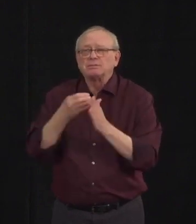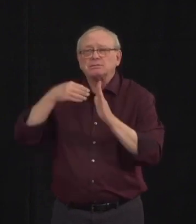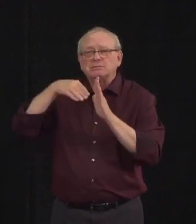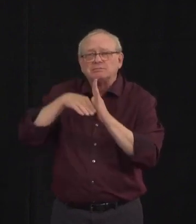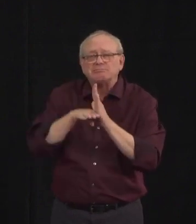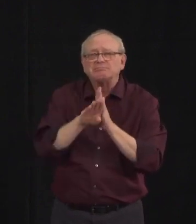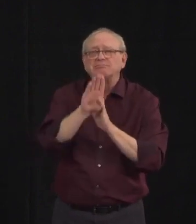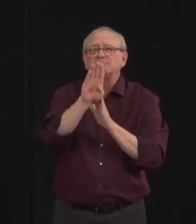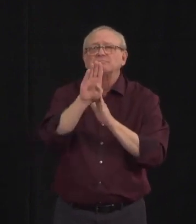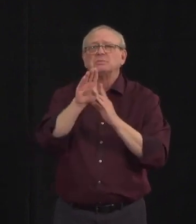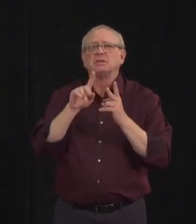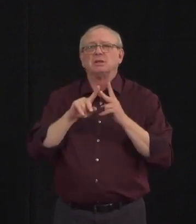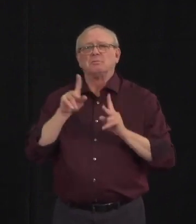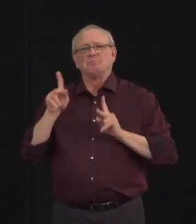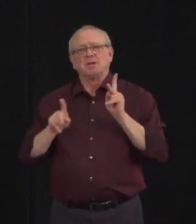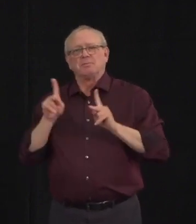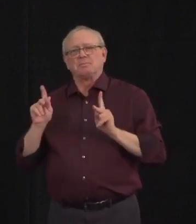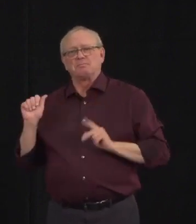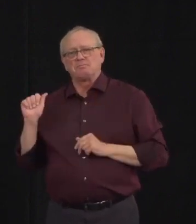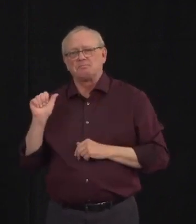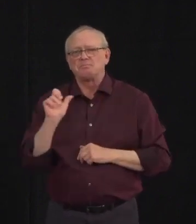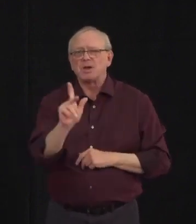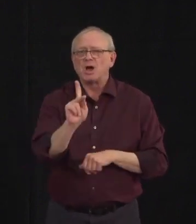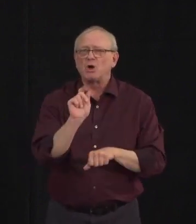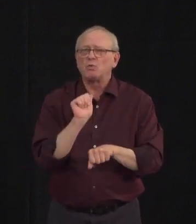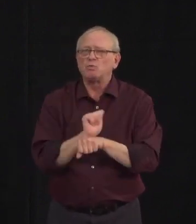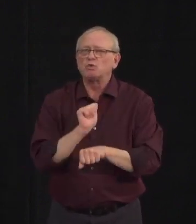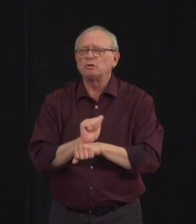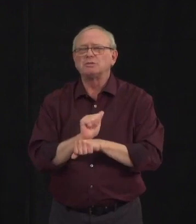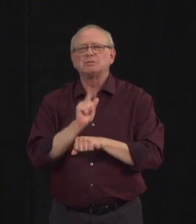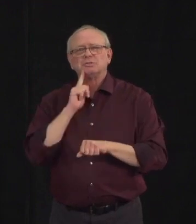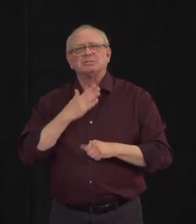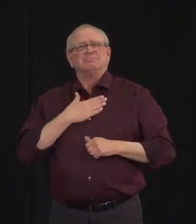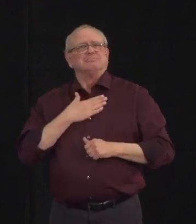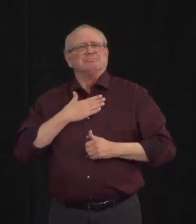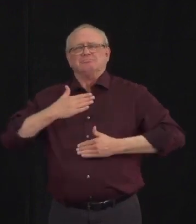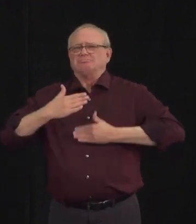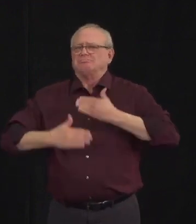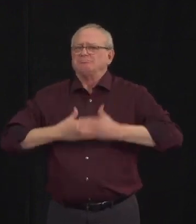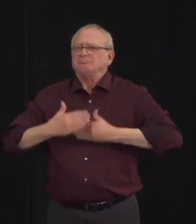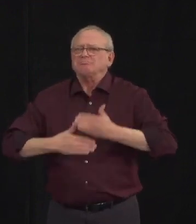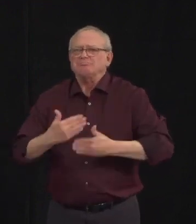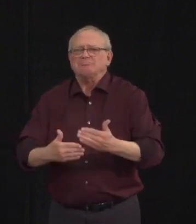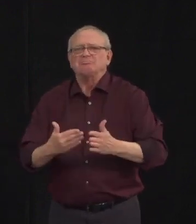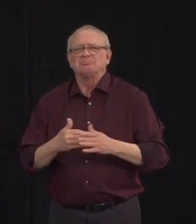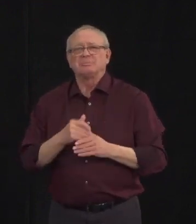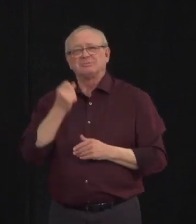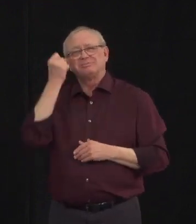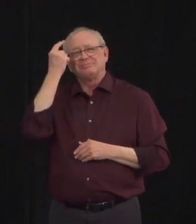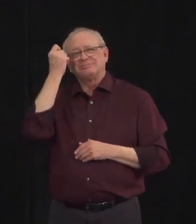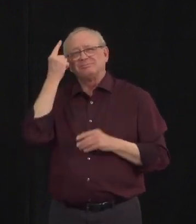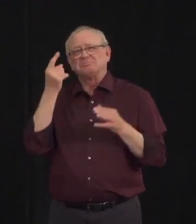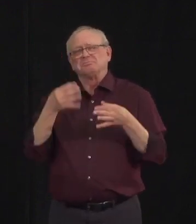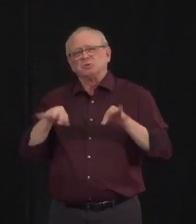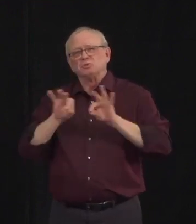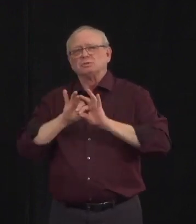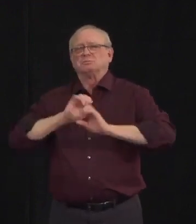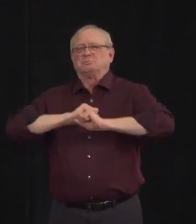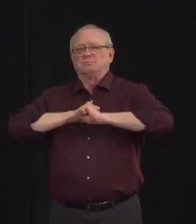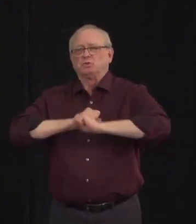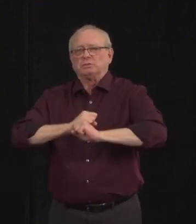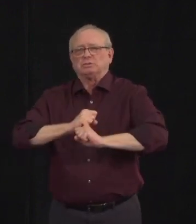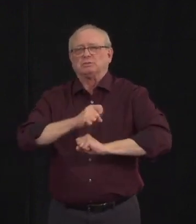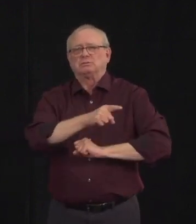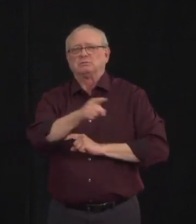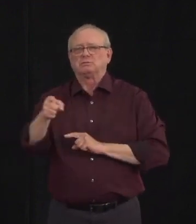this province. But in order to do that safely, we need to protect the people who are the most at risk. I'm very much aware of the